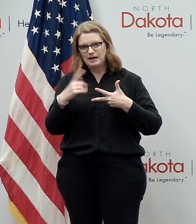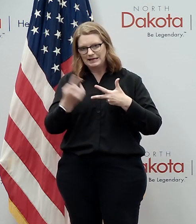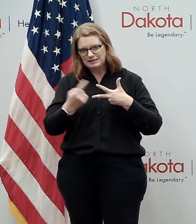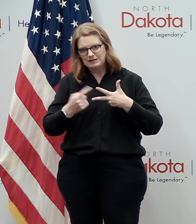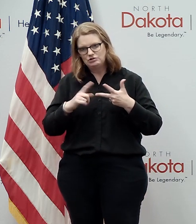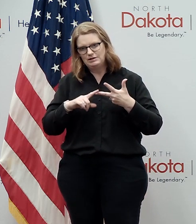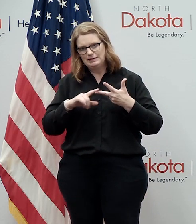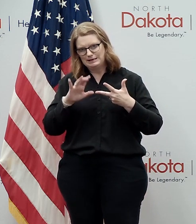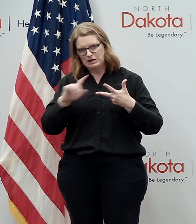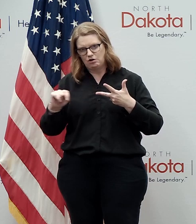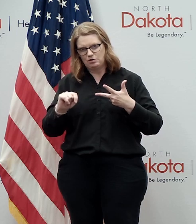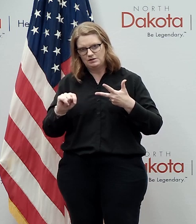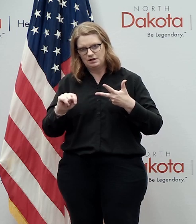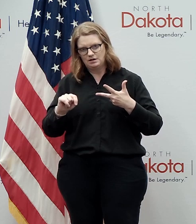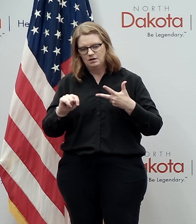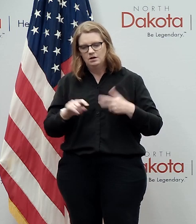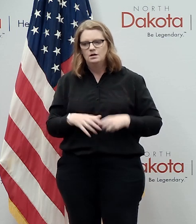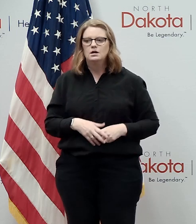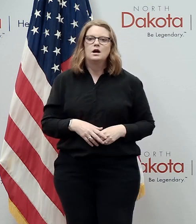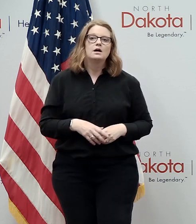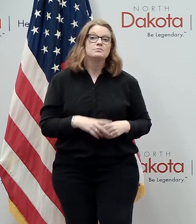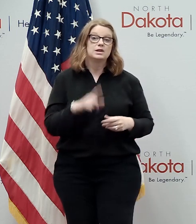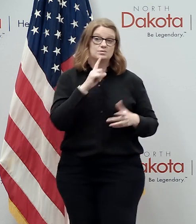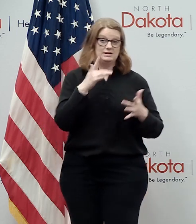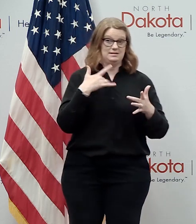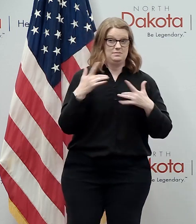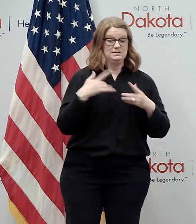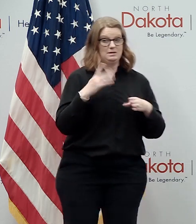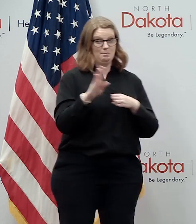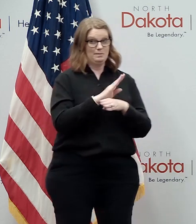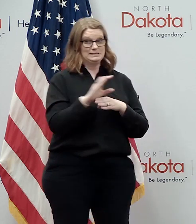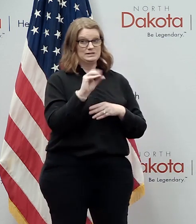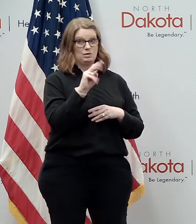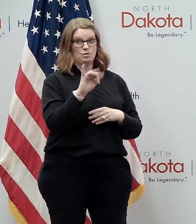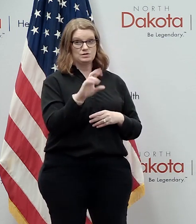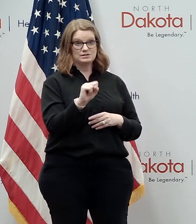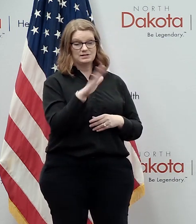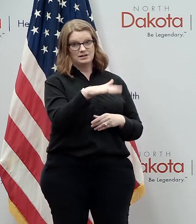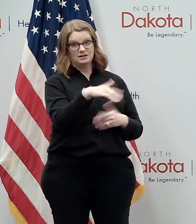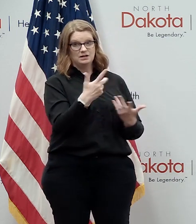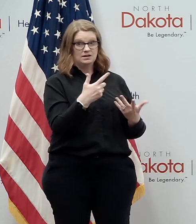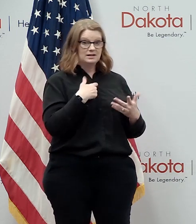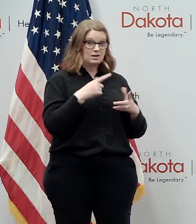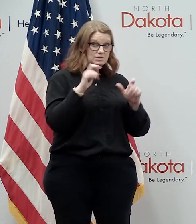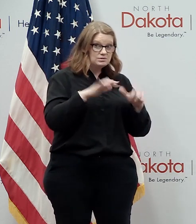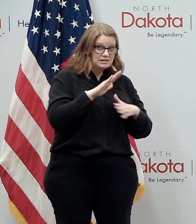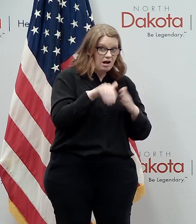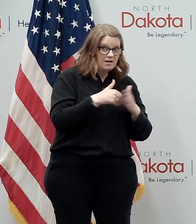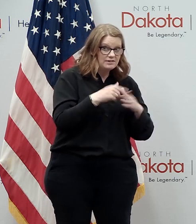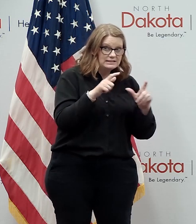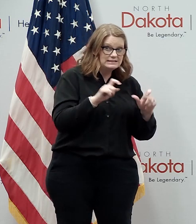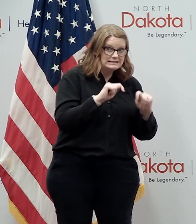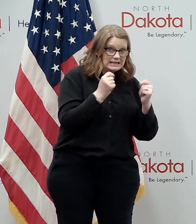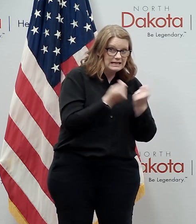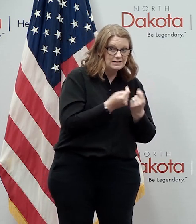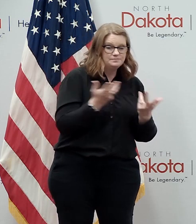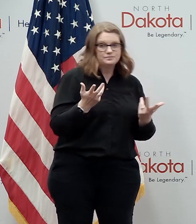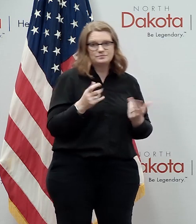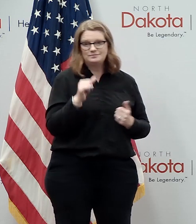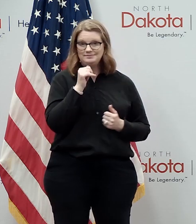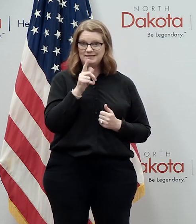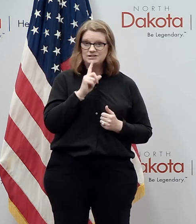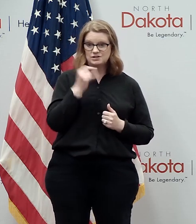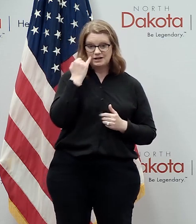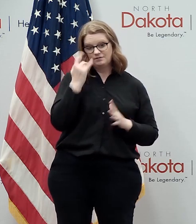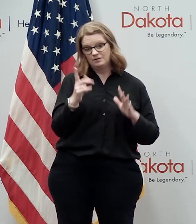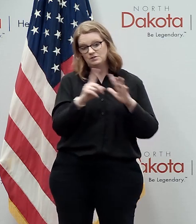even had concerns i mean we've heard from some business owners that have reached out to and said hey can we do testing for all of your team members and they're like hey we're not sure if